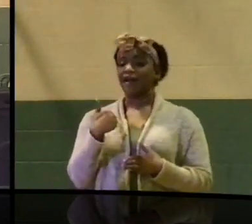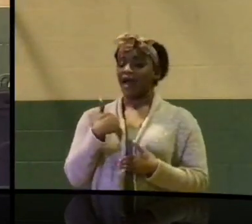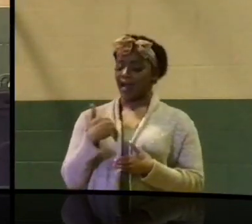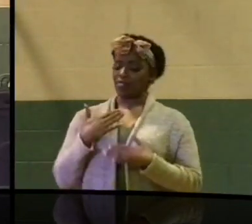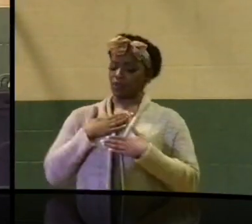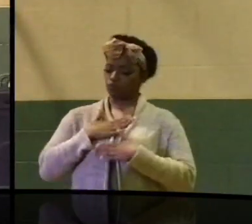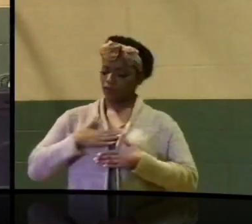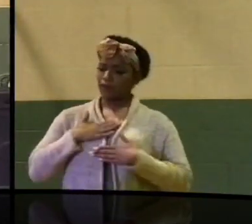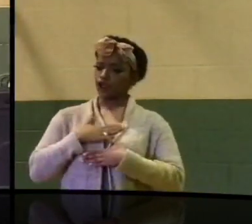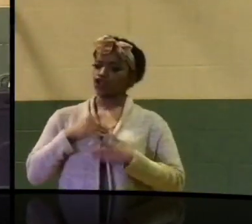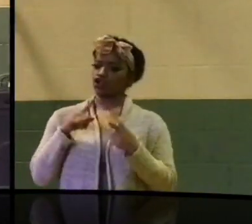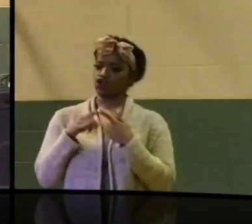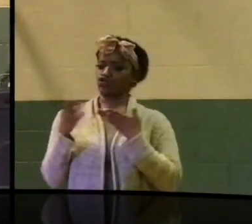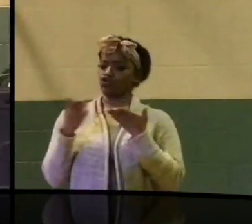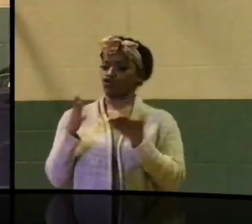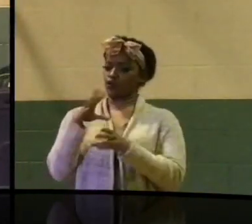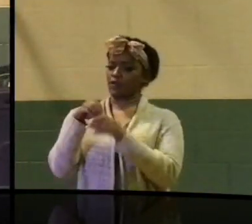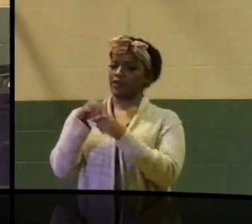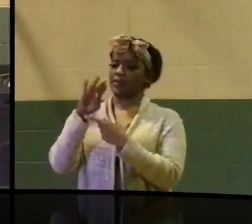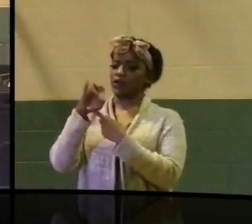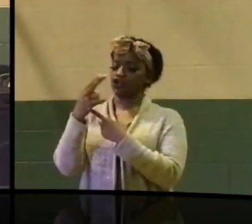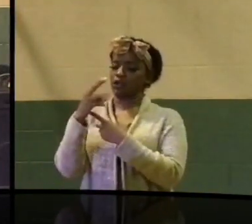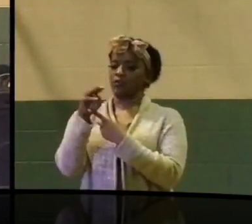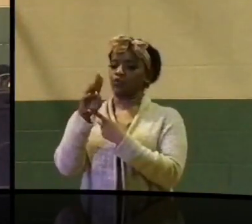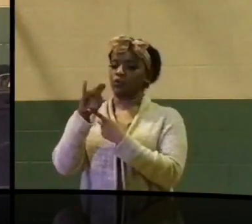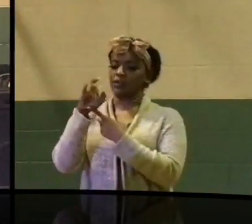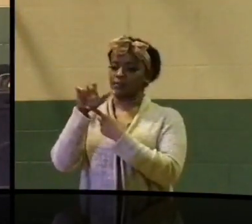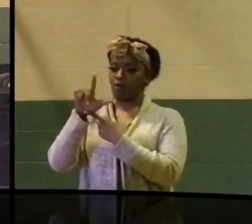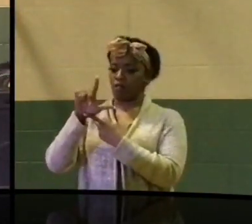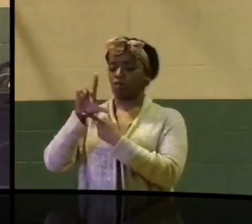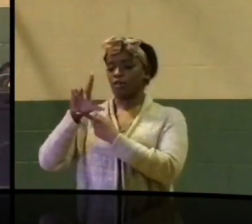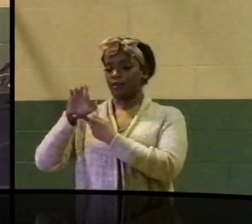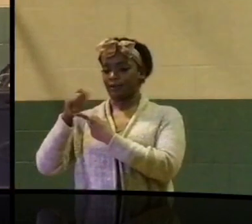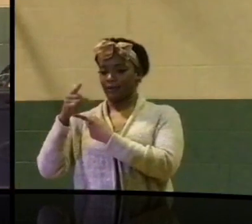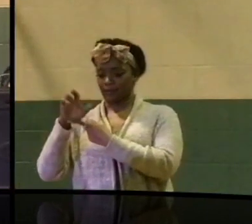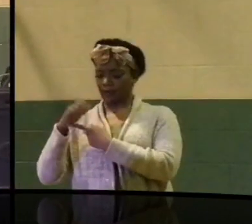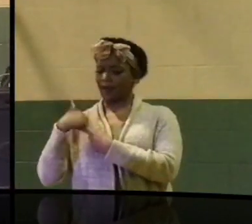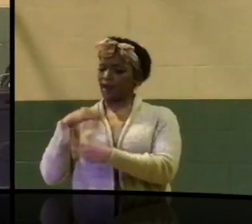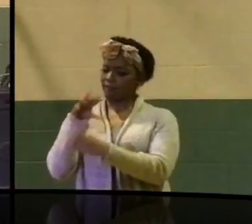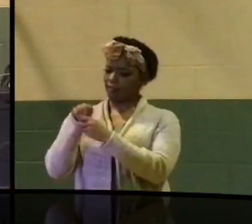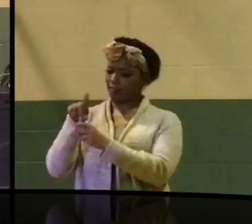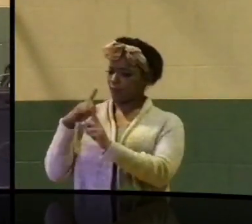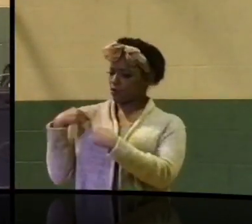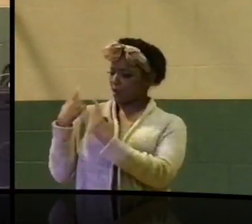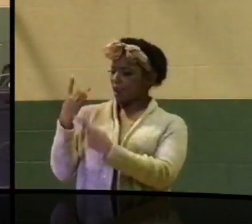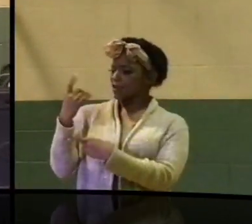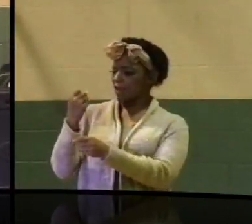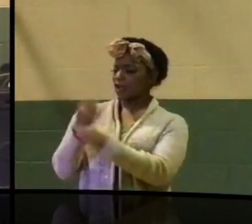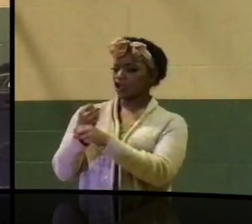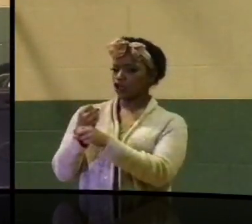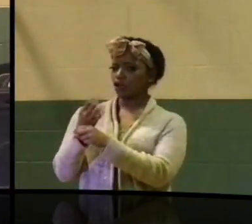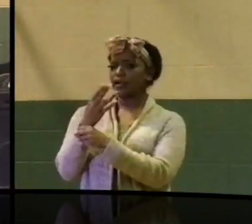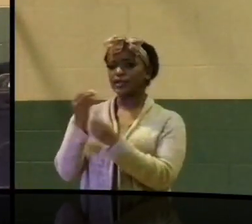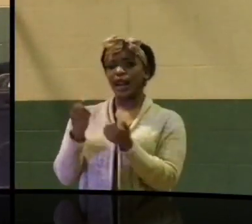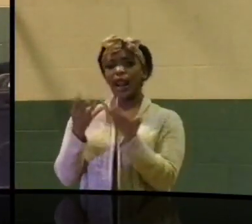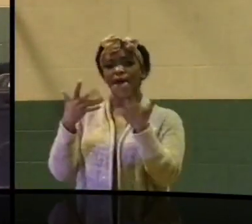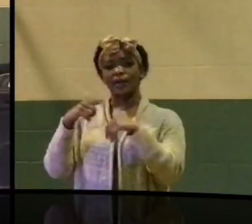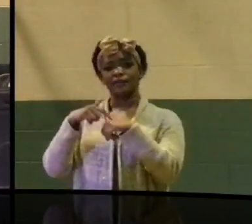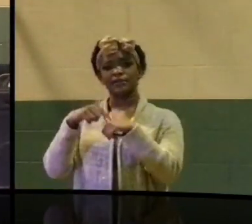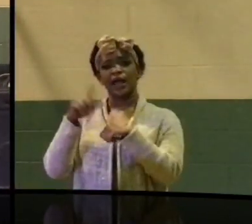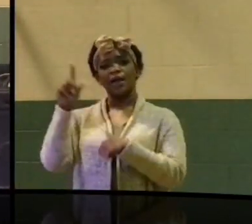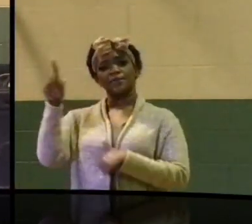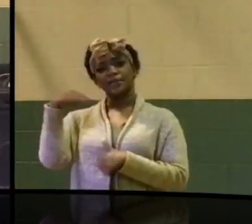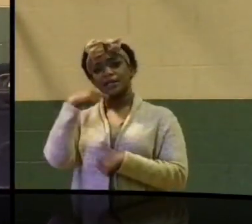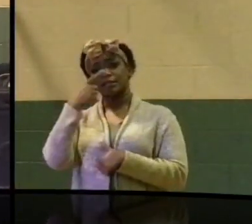in the Michigan Municipal League, and I have for the last eight years. And a lot of times you're told that if